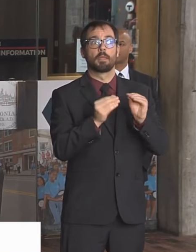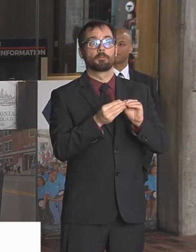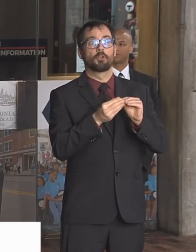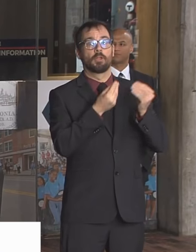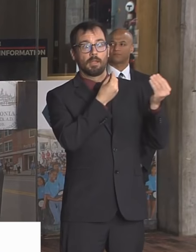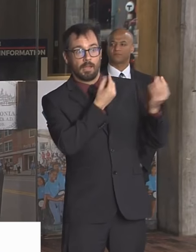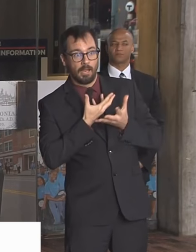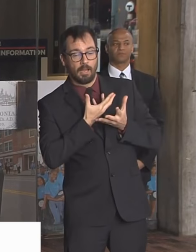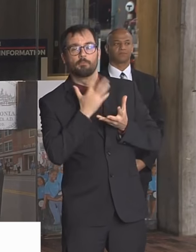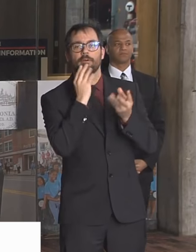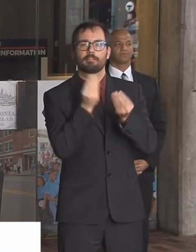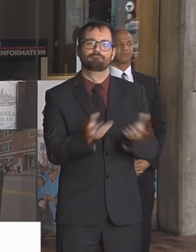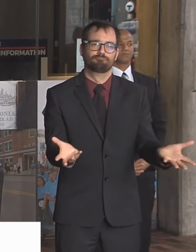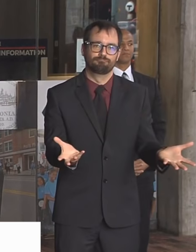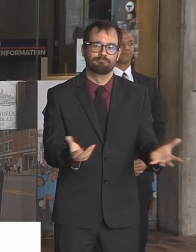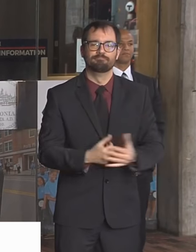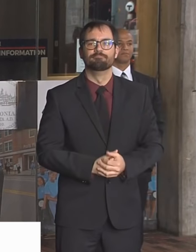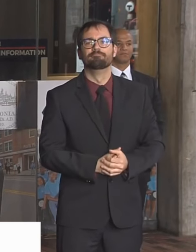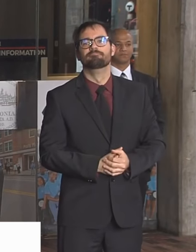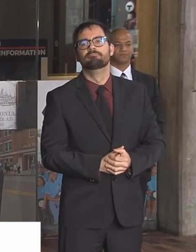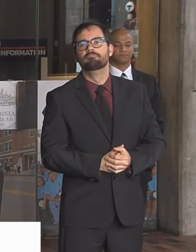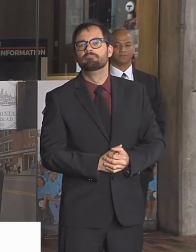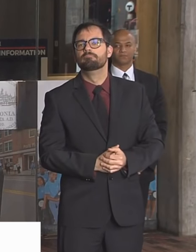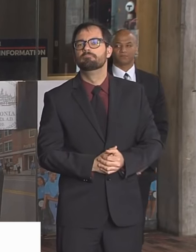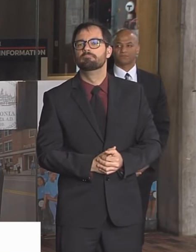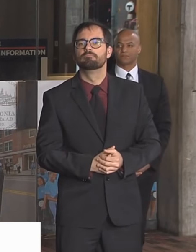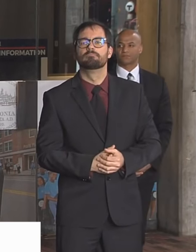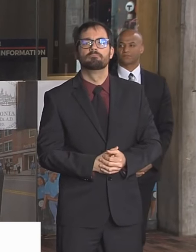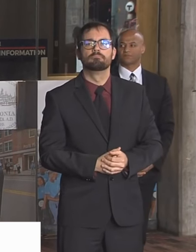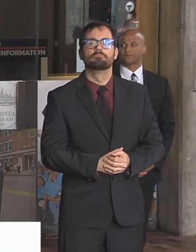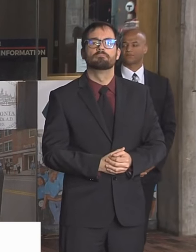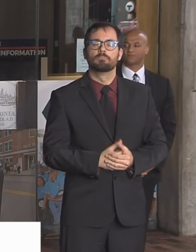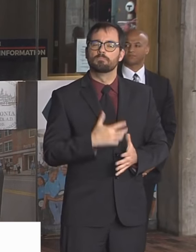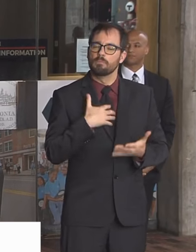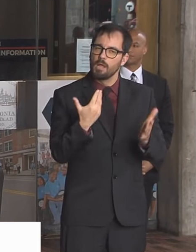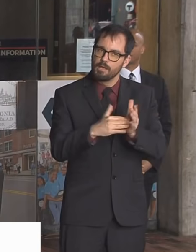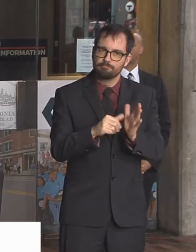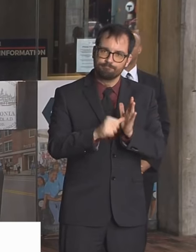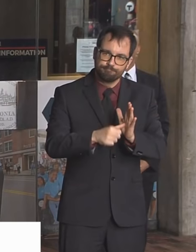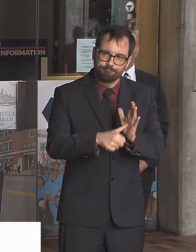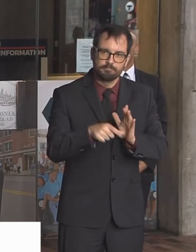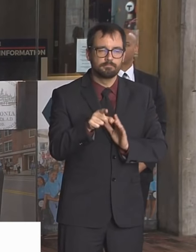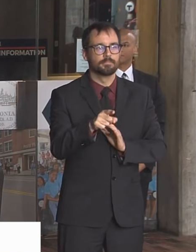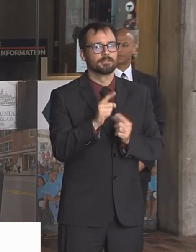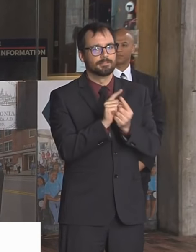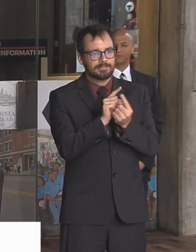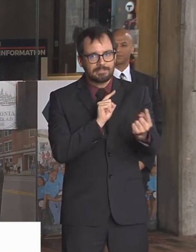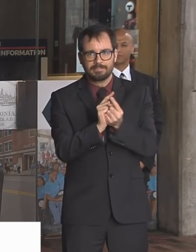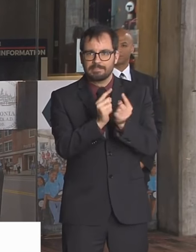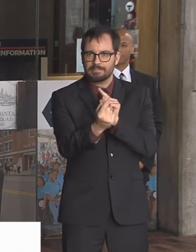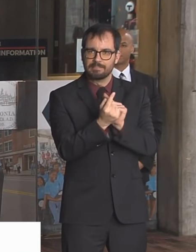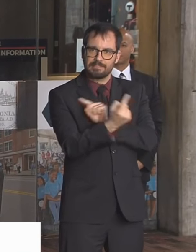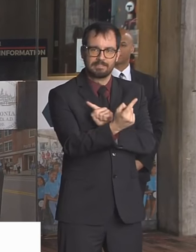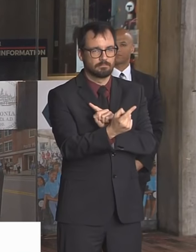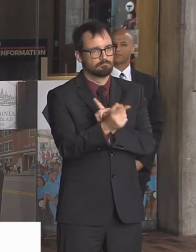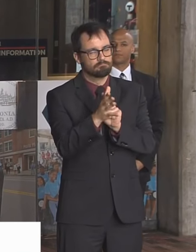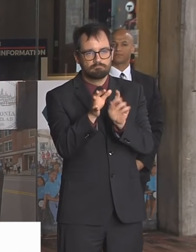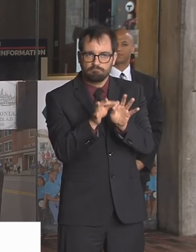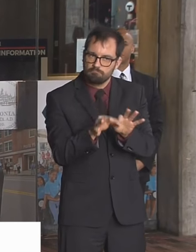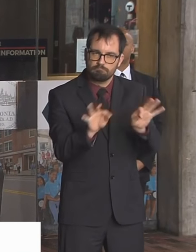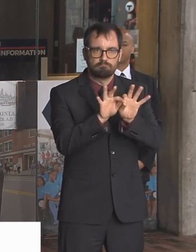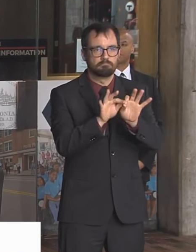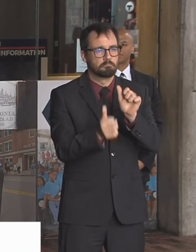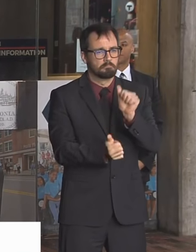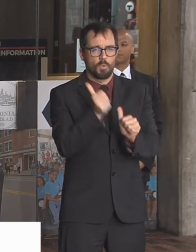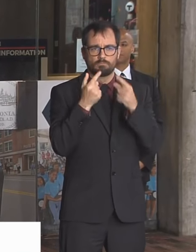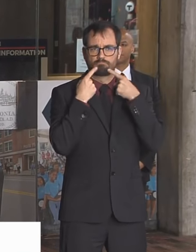We want to remind people about physical distance is the most effective way that we have to slow the spread to keep people healthy and preserve medical